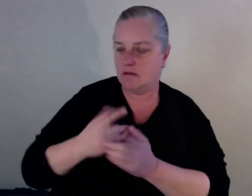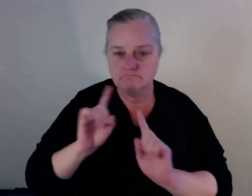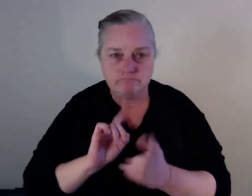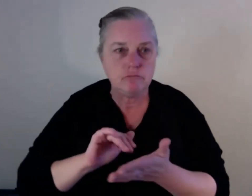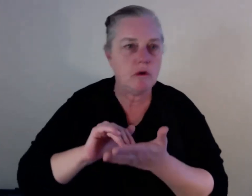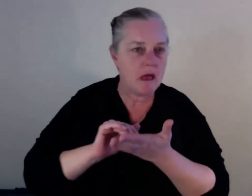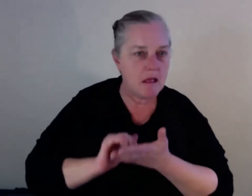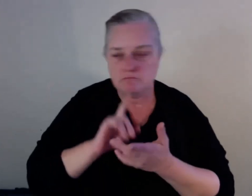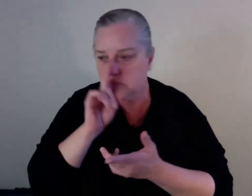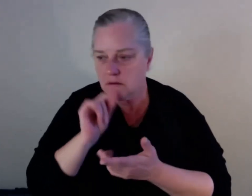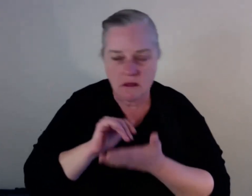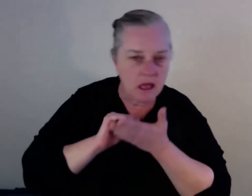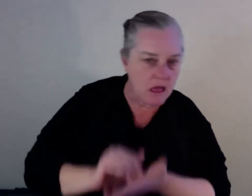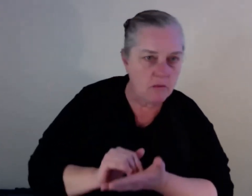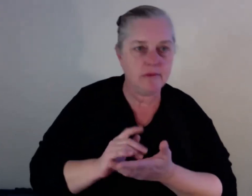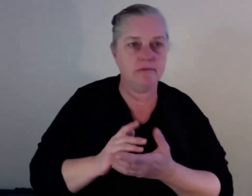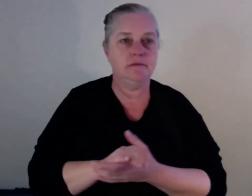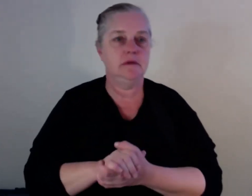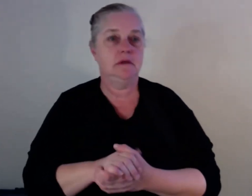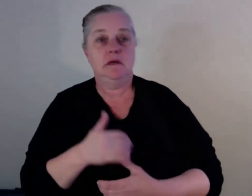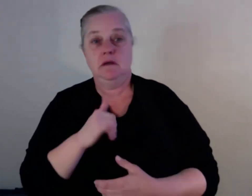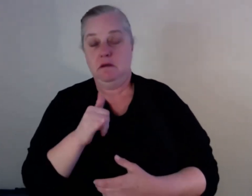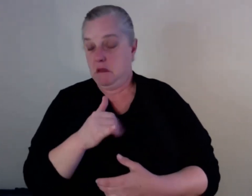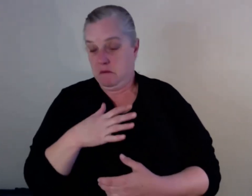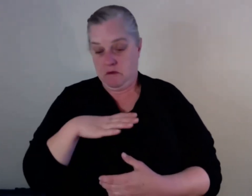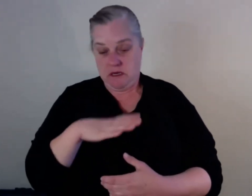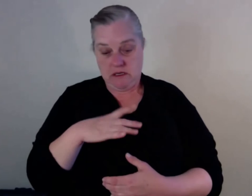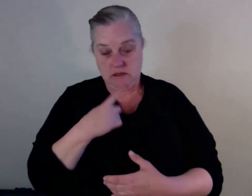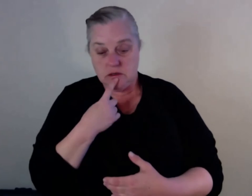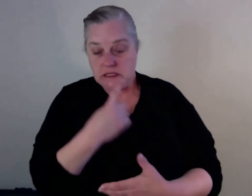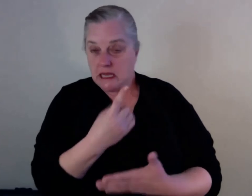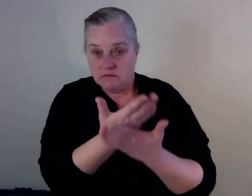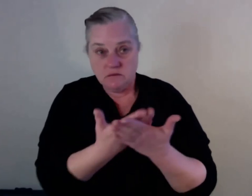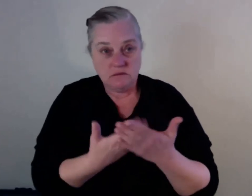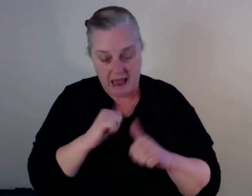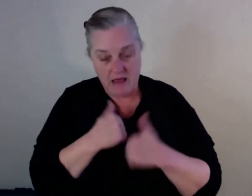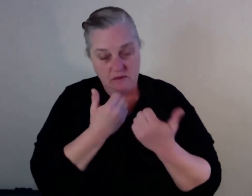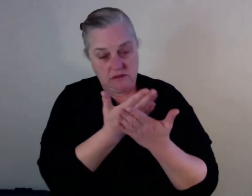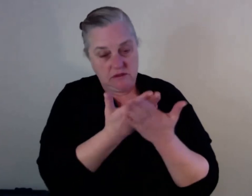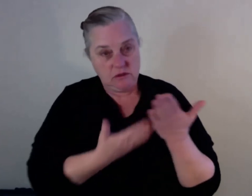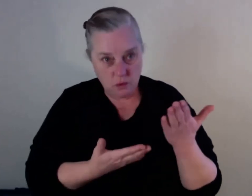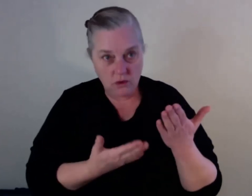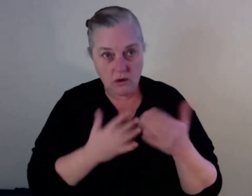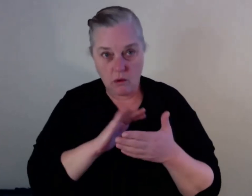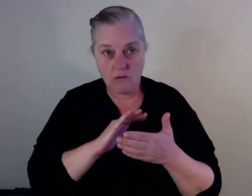advertisement on the TV and everything because a lot of people, they don't know. They don't know about mental health. They just want to